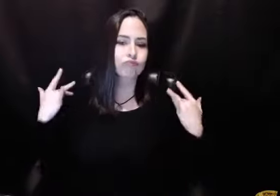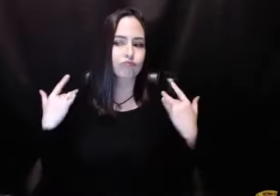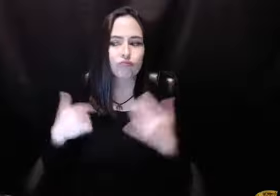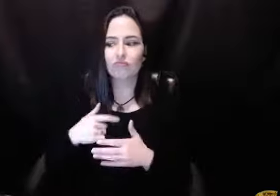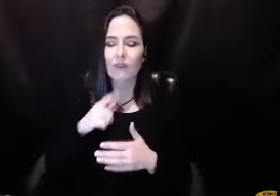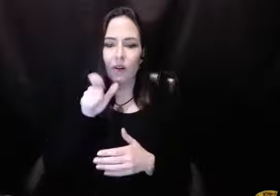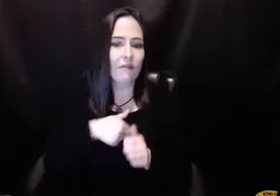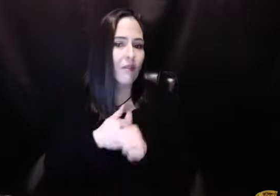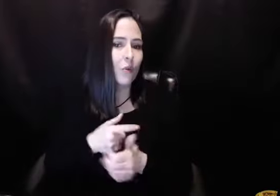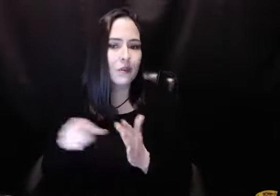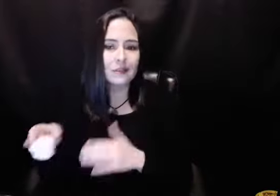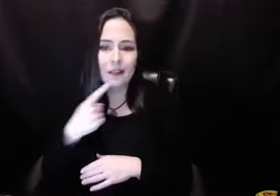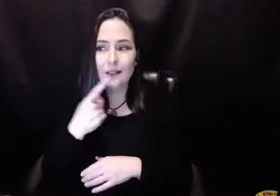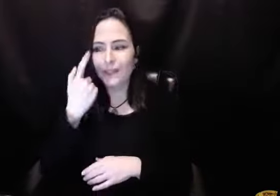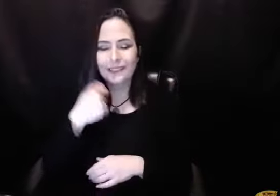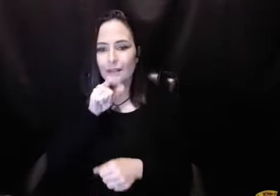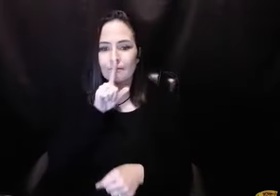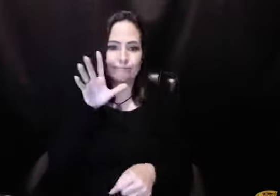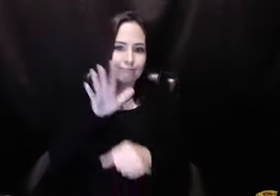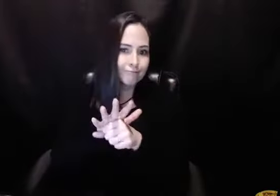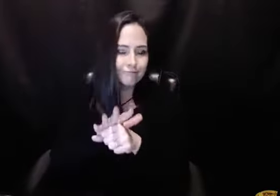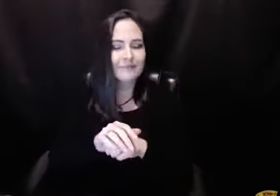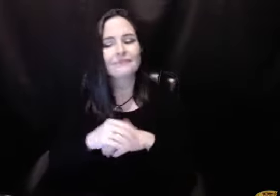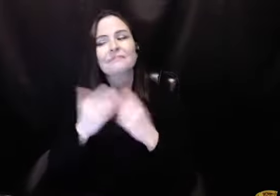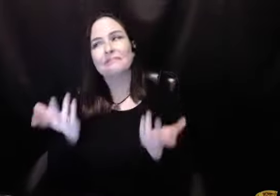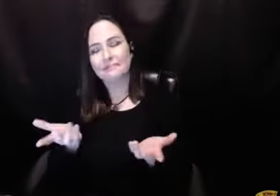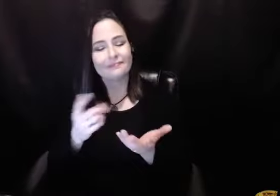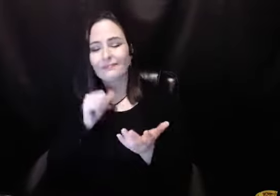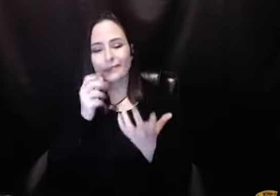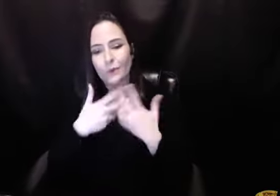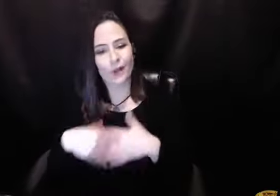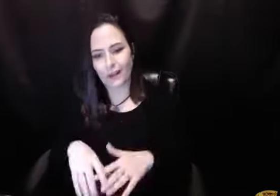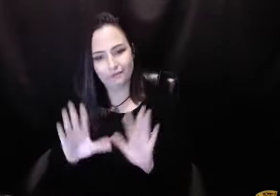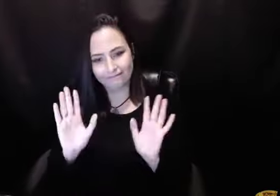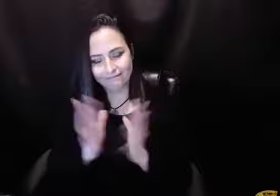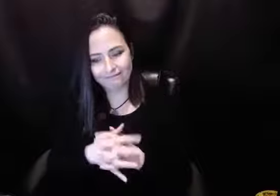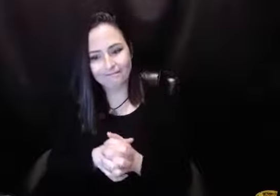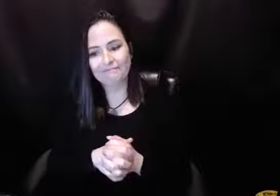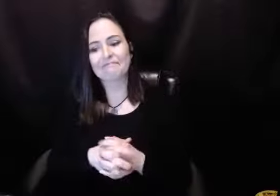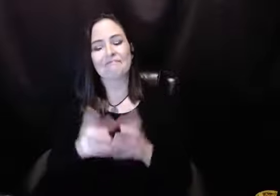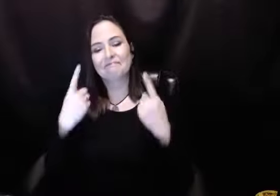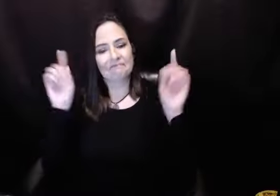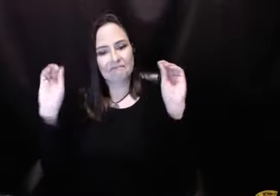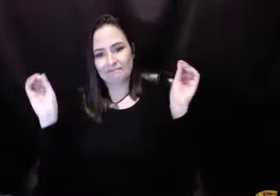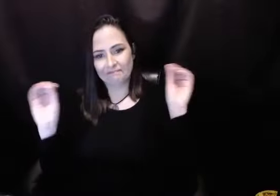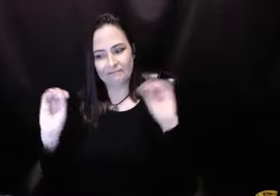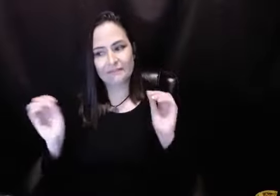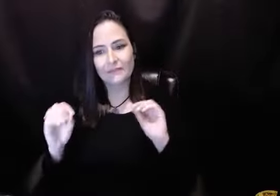And so I can call when I want. Don't call when I do what they say. Don't do what they say because I haven't made the commitment. And that didn't work out.